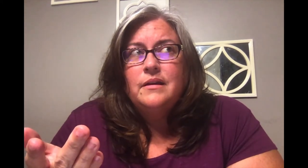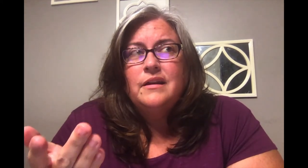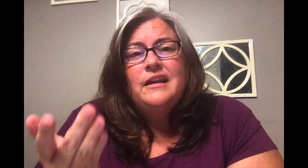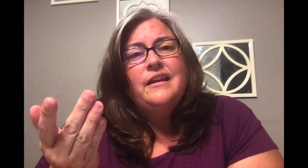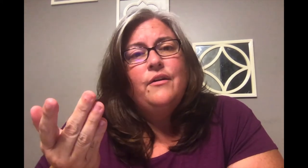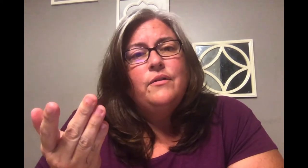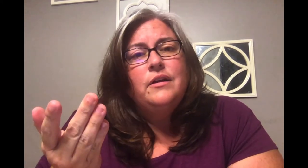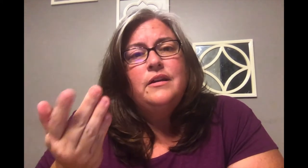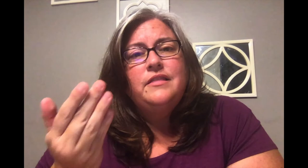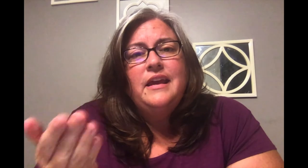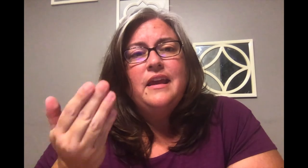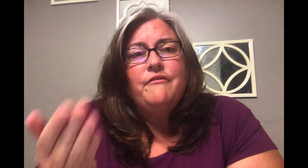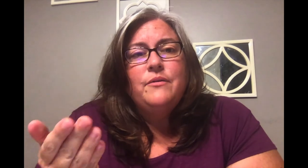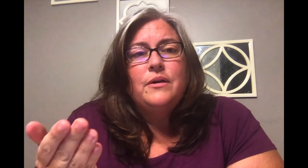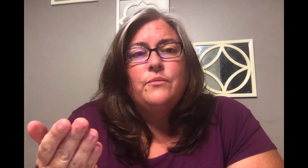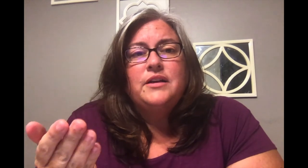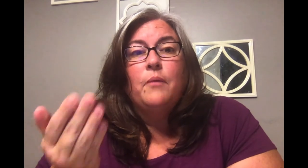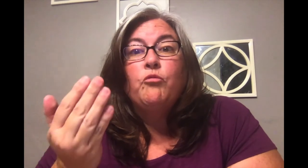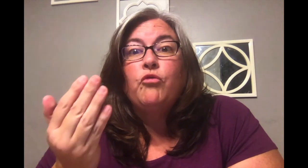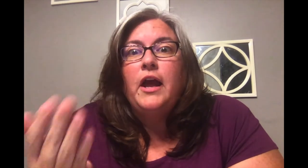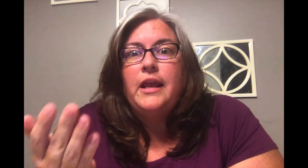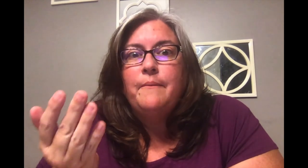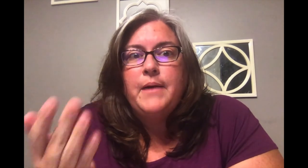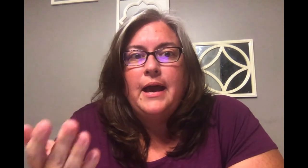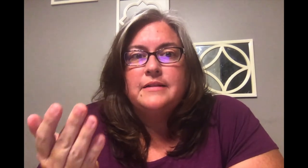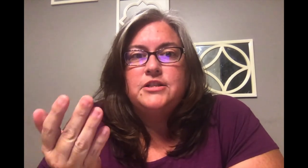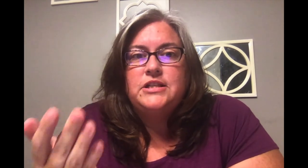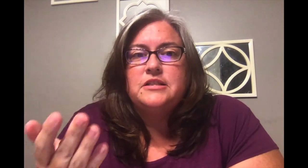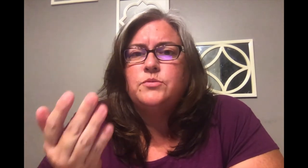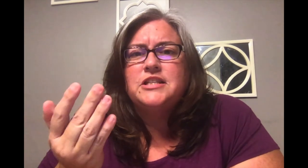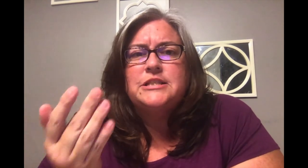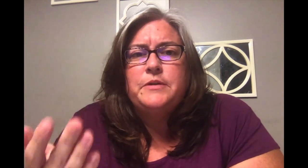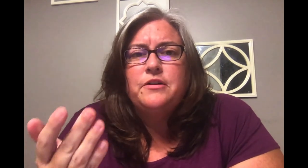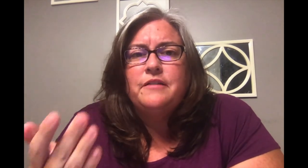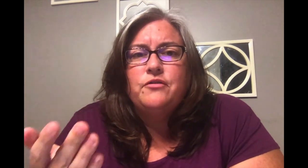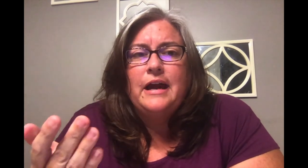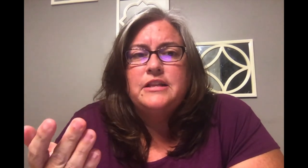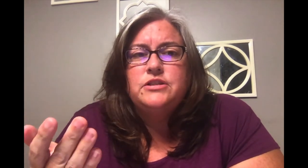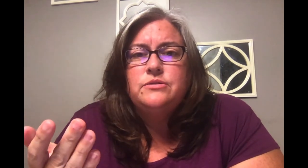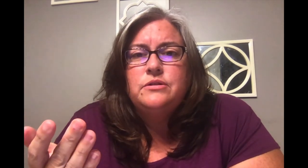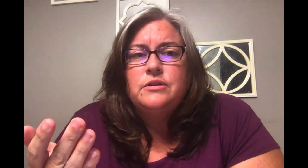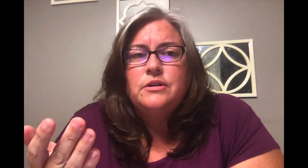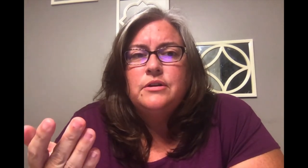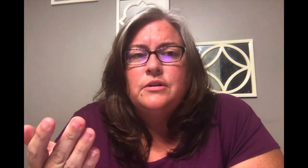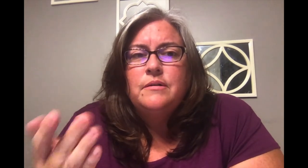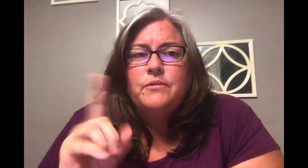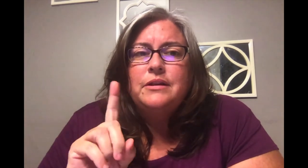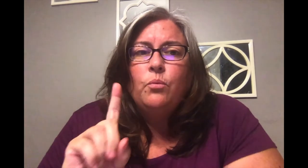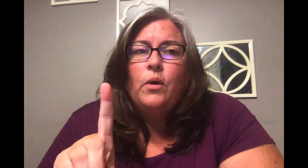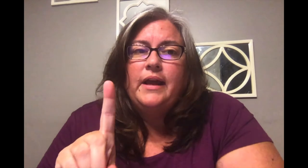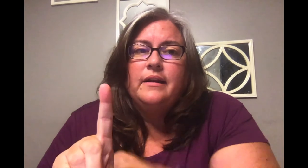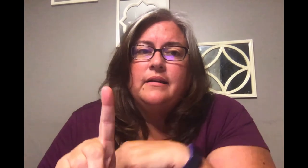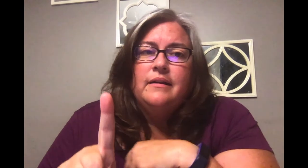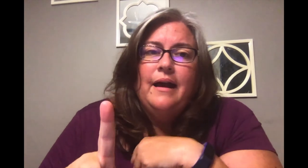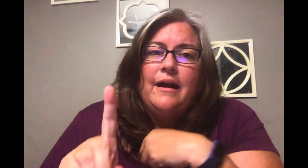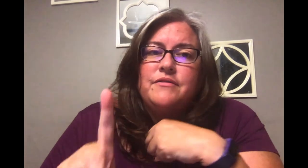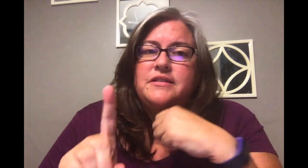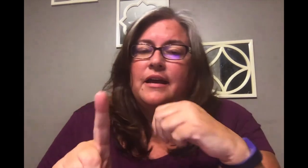Now, you'd think everyone Would come running back to Jesus With a spirit of gratitude But only one Out of the ten